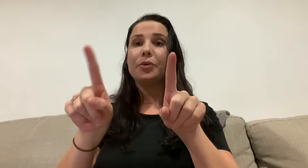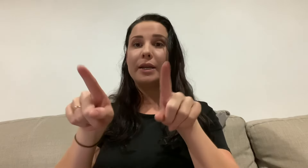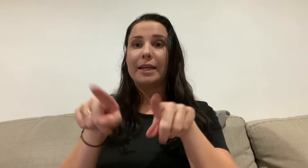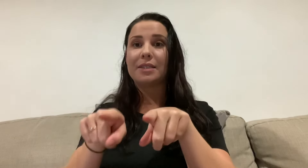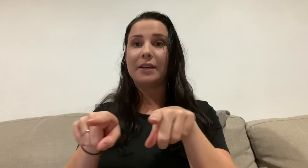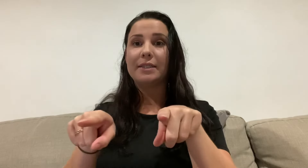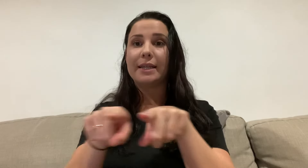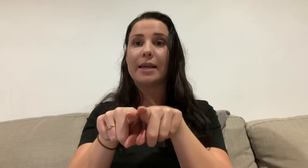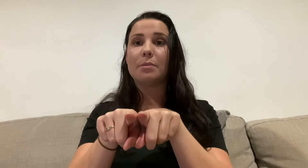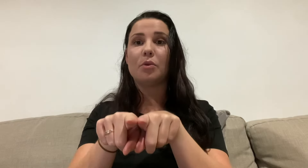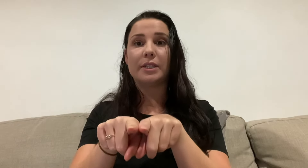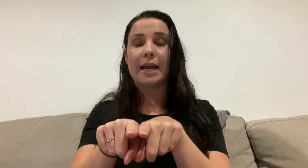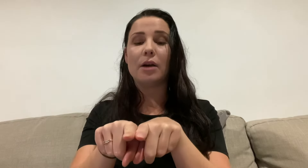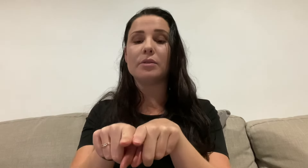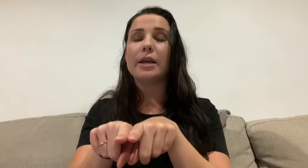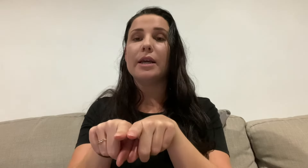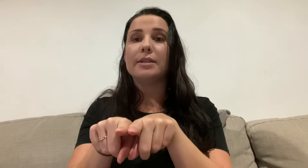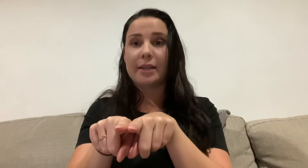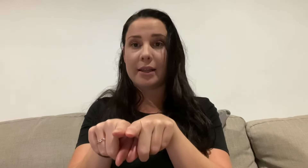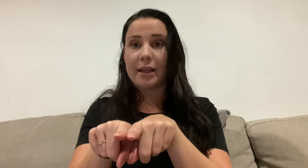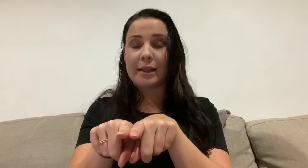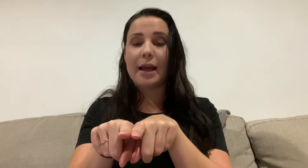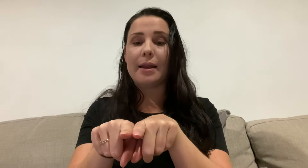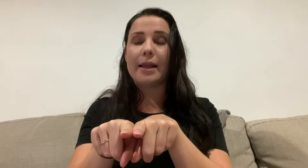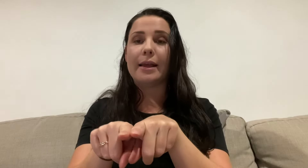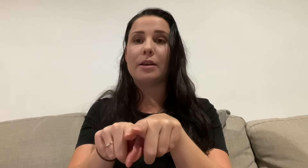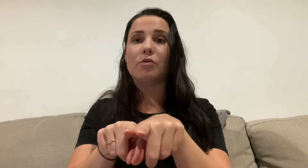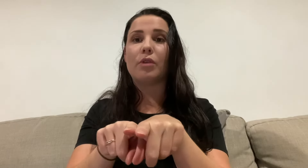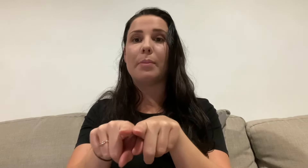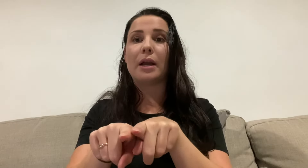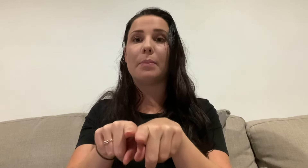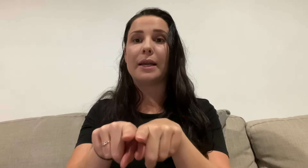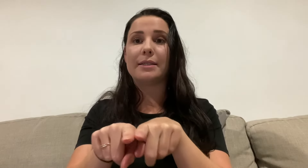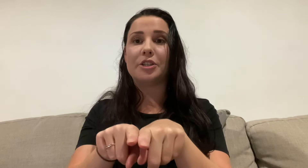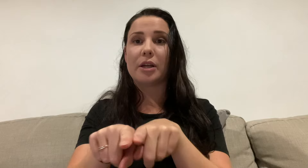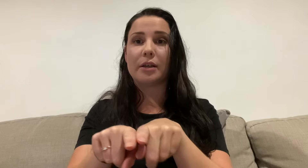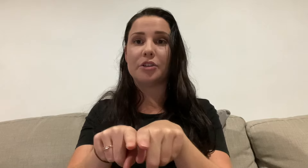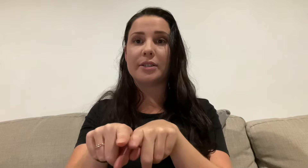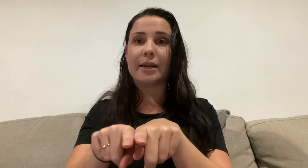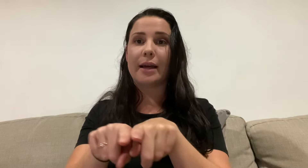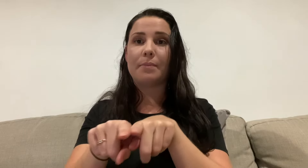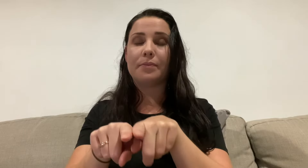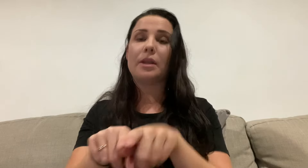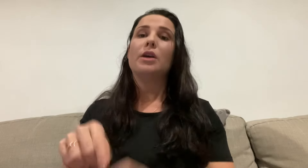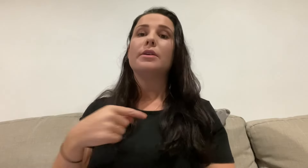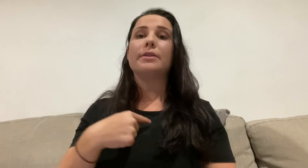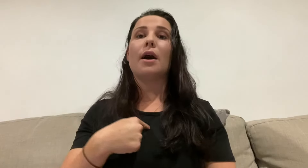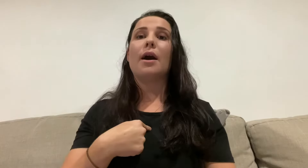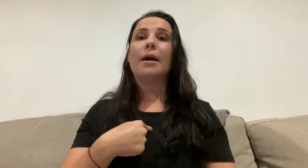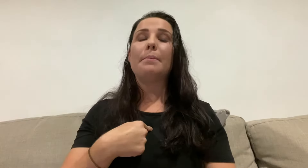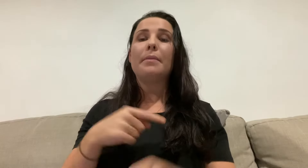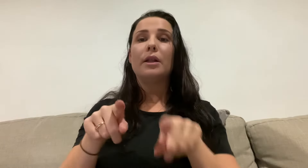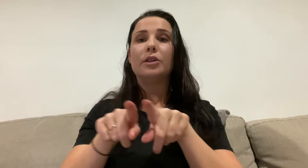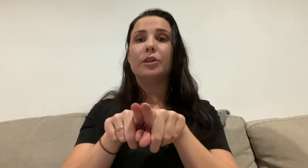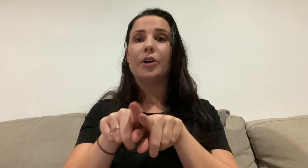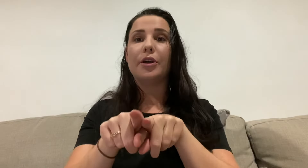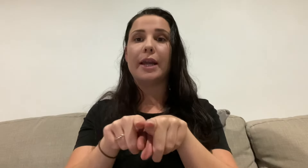index fingers together, pointing out together like that, and then rubbing up against each other, just like that. So I'm learning.